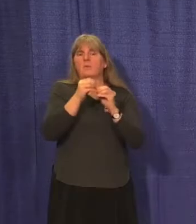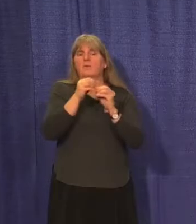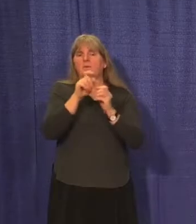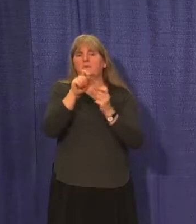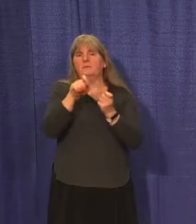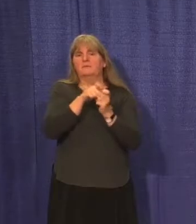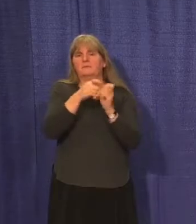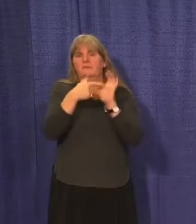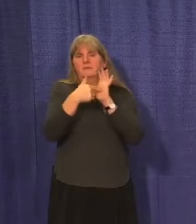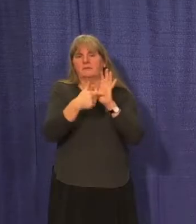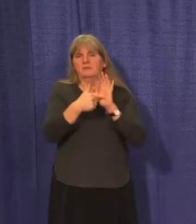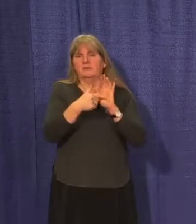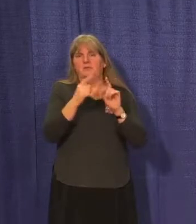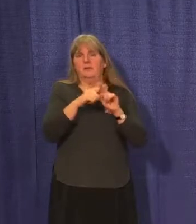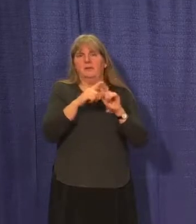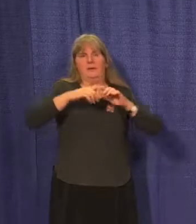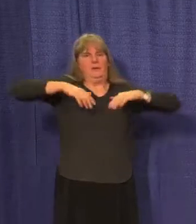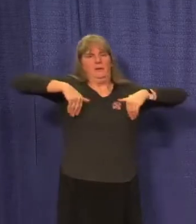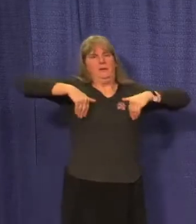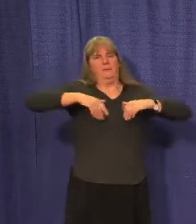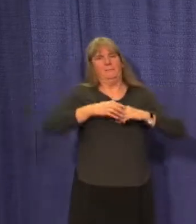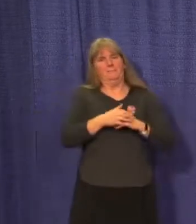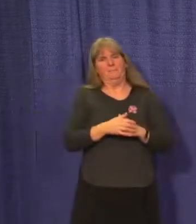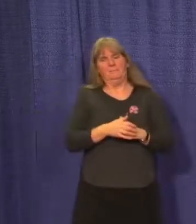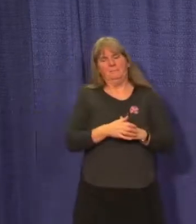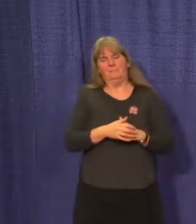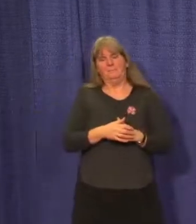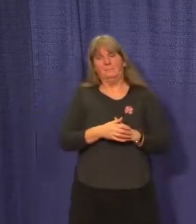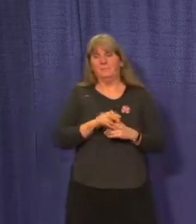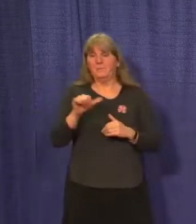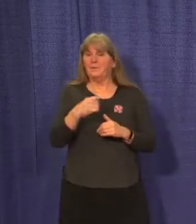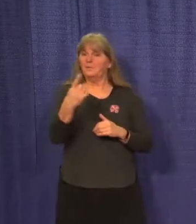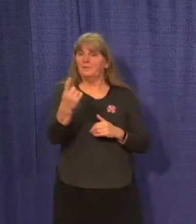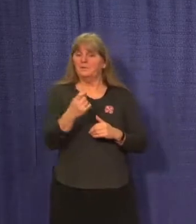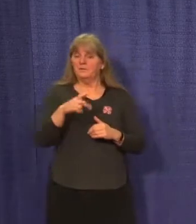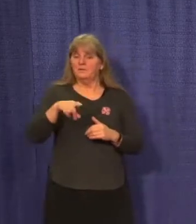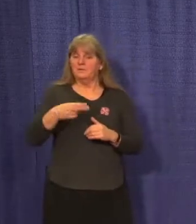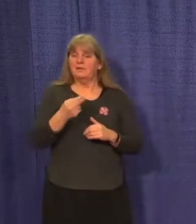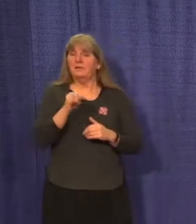But we're not quite there yet. Follow-up, Philippe?